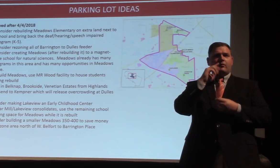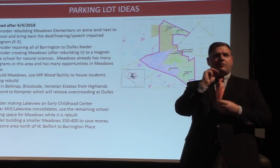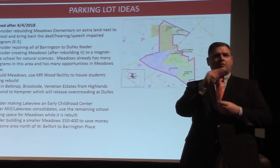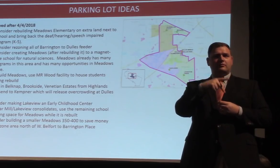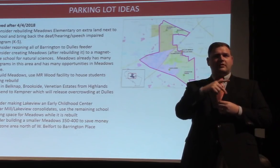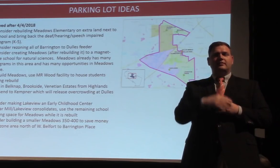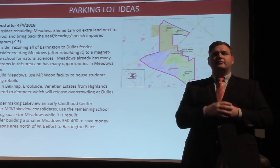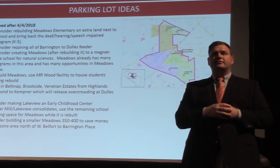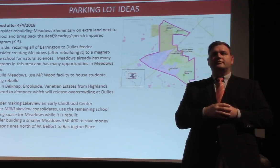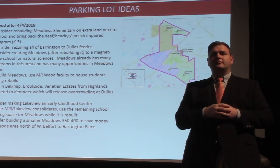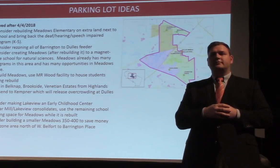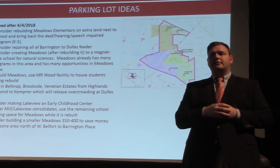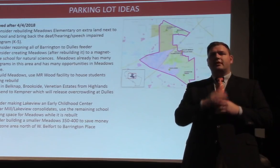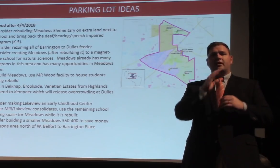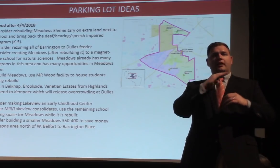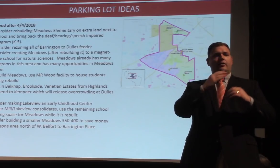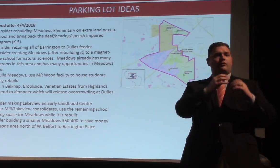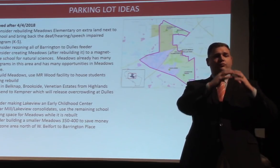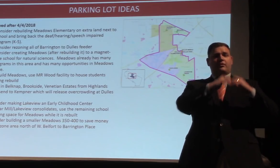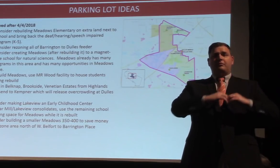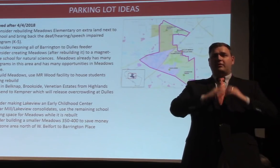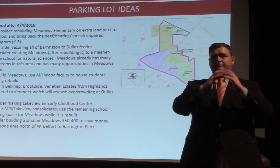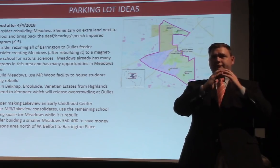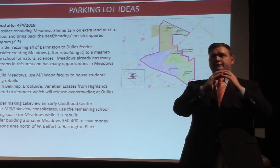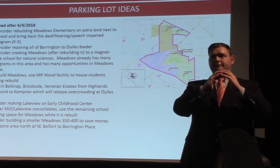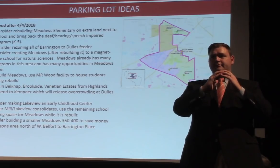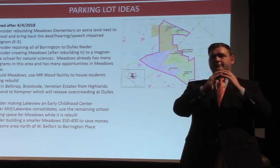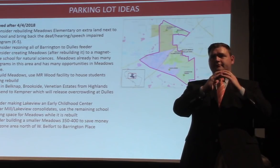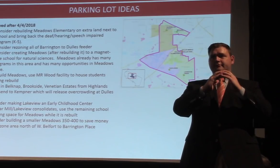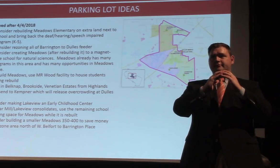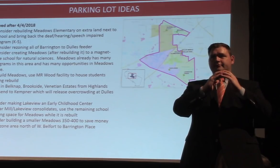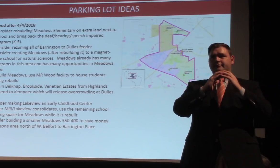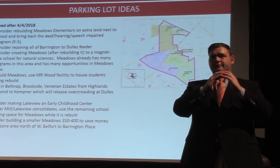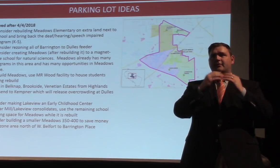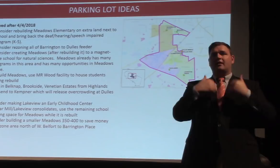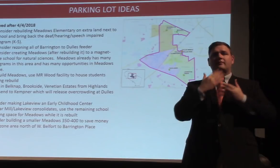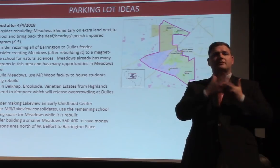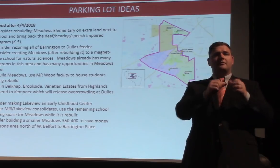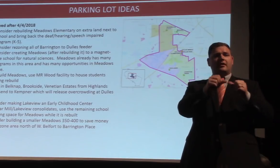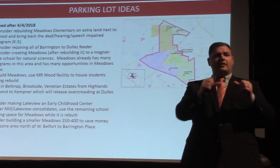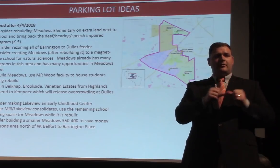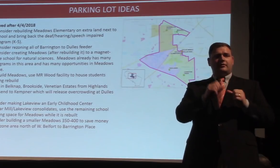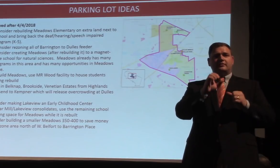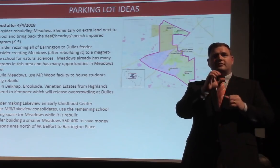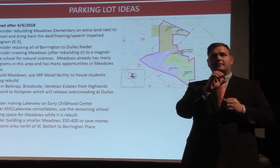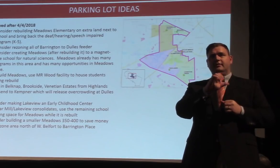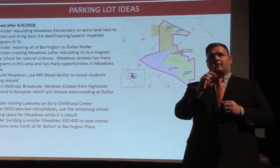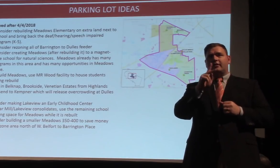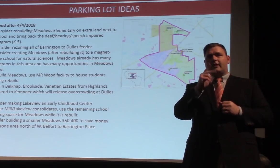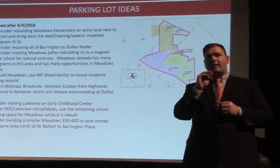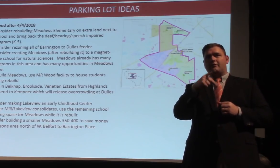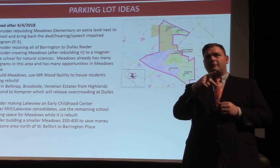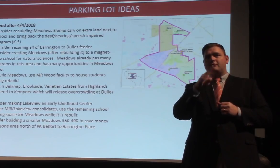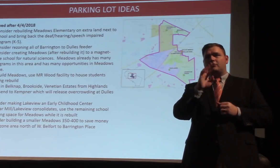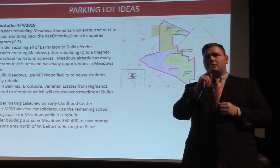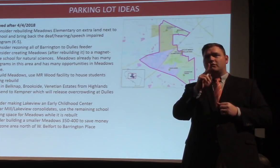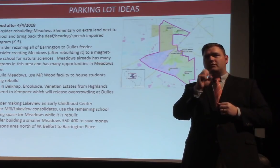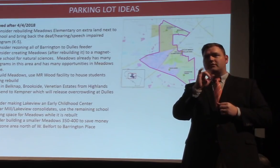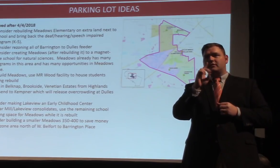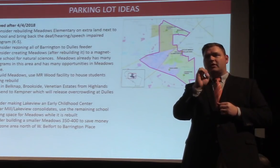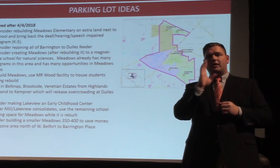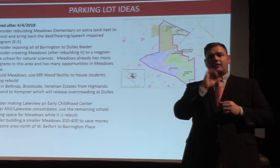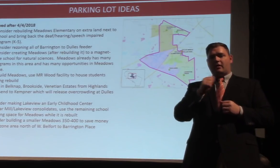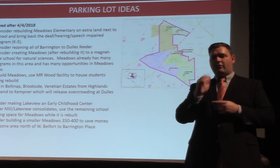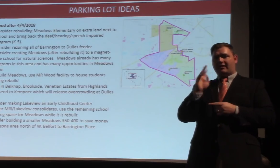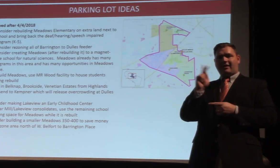facility to house students during the rebuild. Take some areas, Bell Camp, Brookside, Venetian Estates from Highlands and send them to Kempner which will relieve